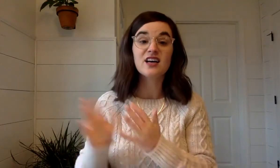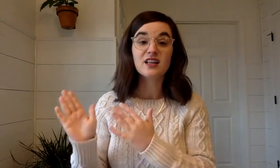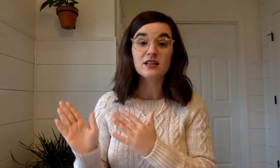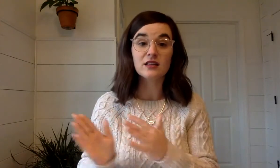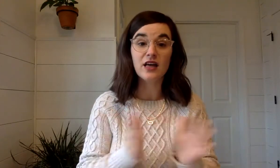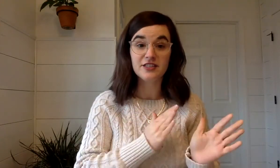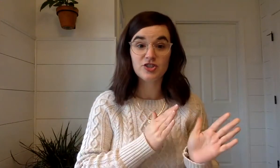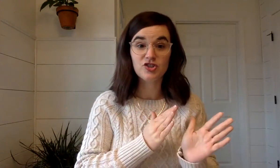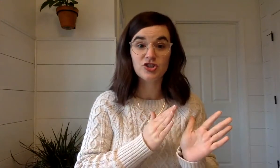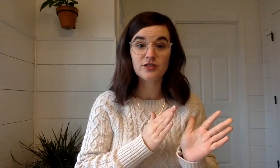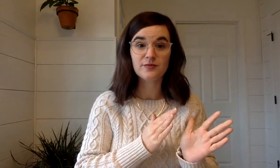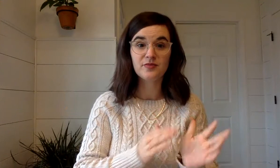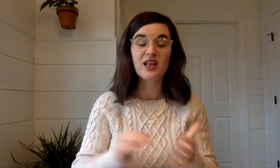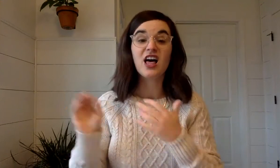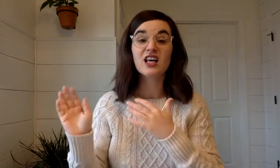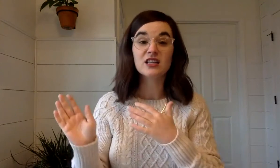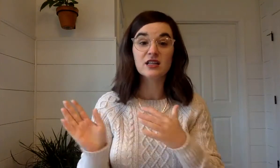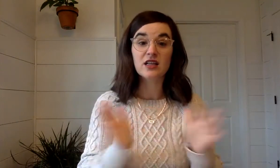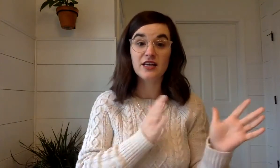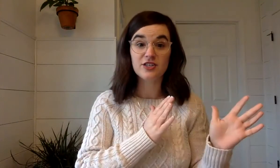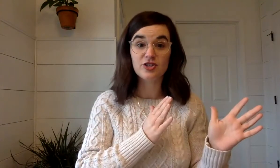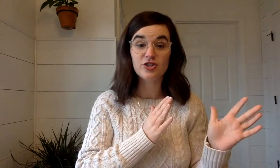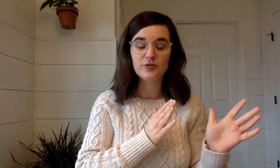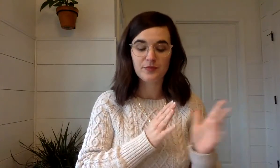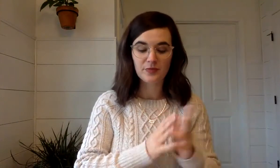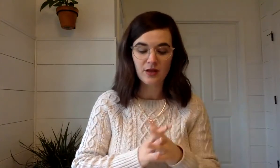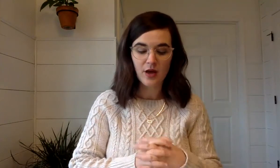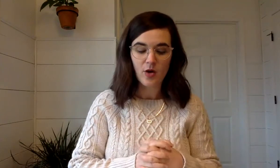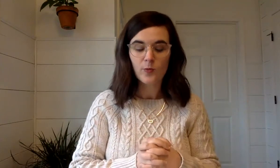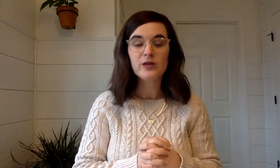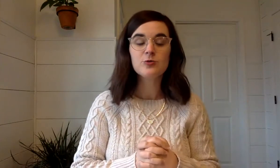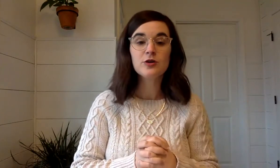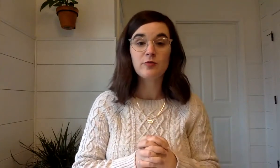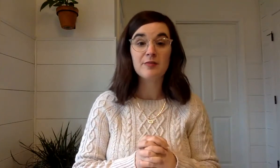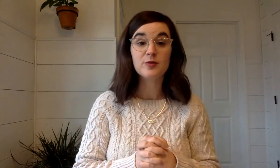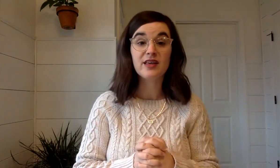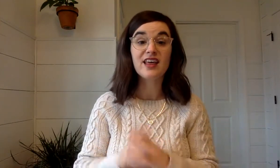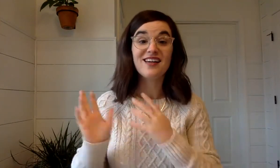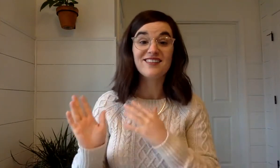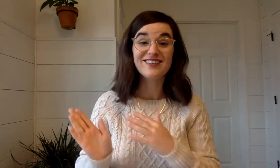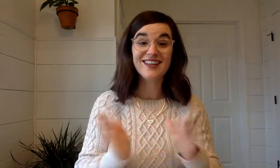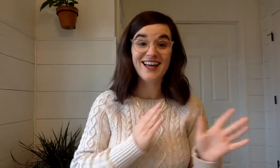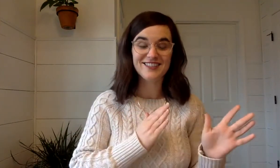lunch. Lunch. Which word rhymes with lunch?